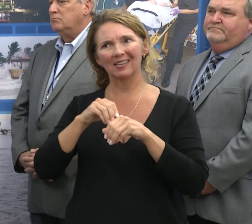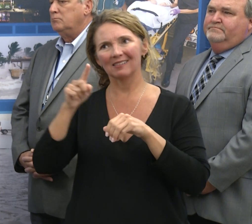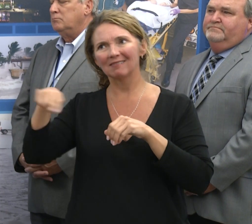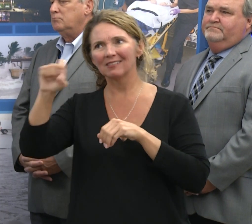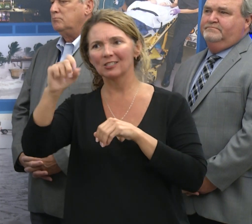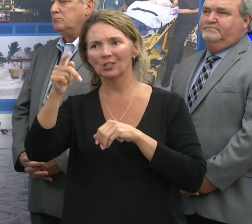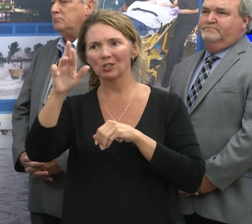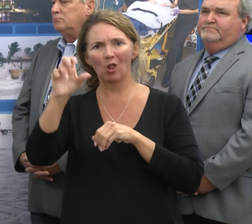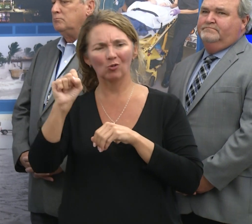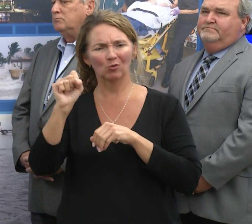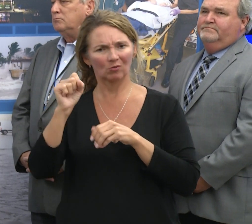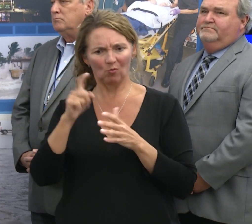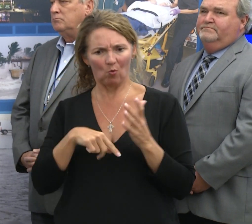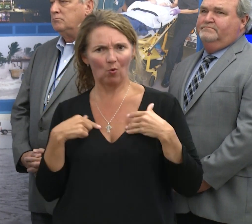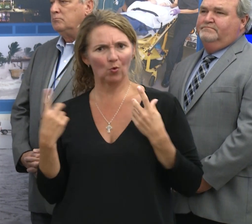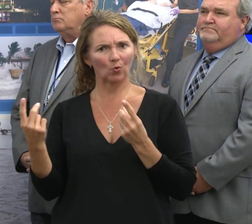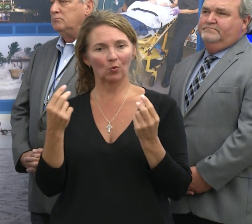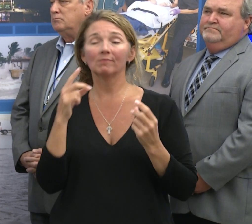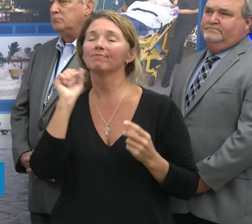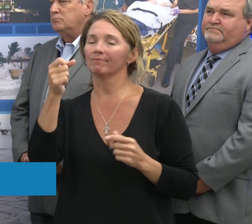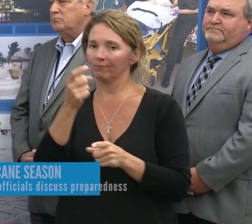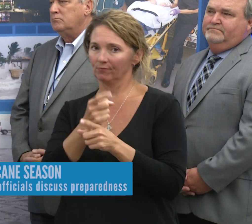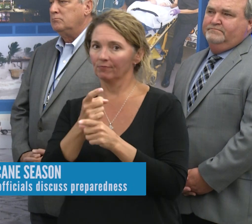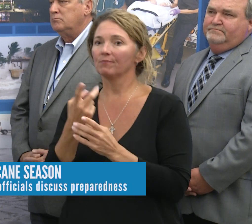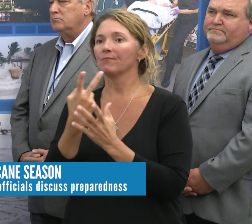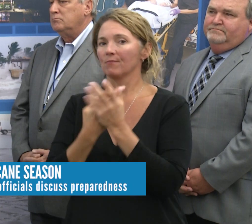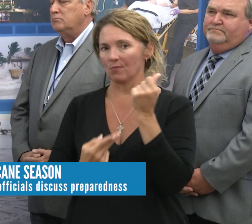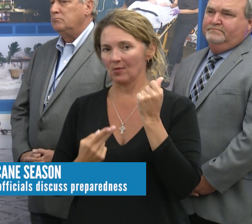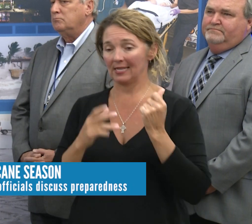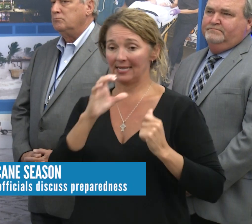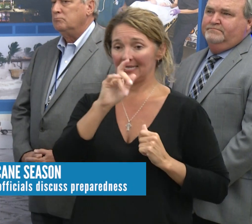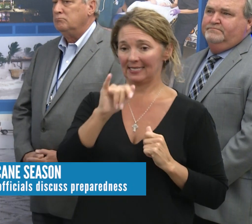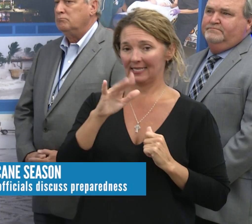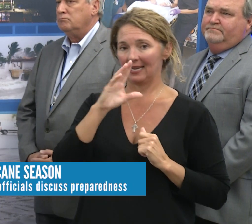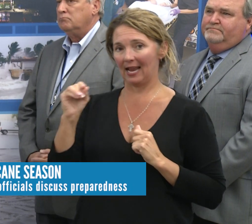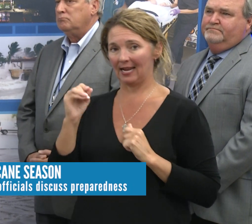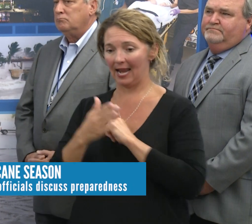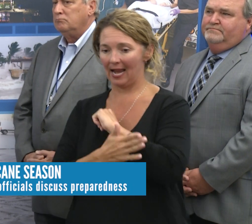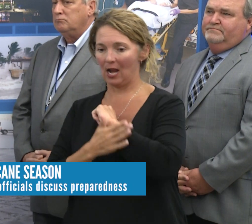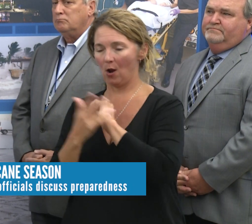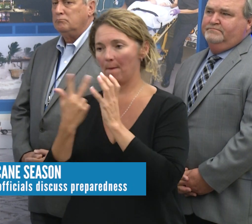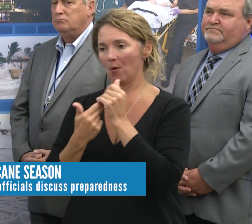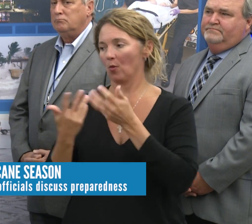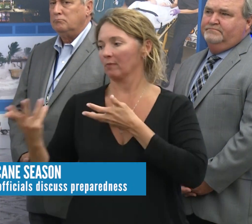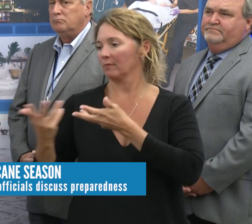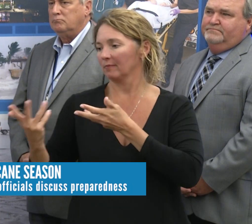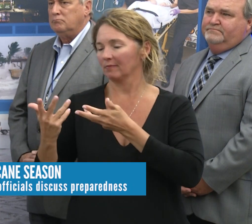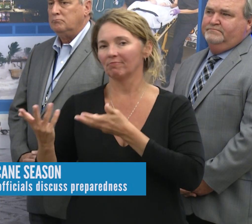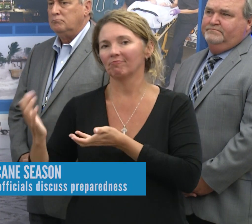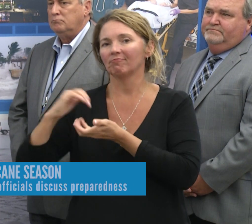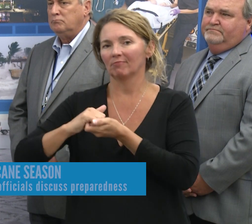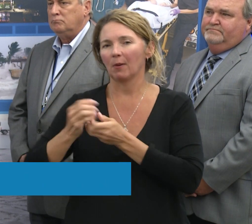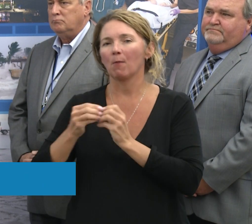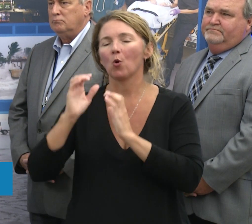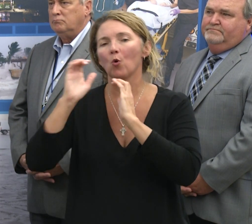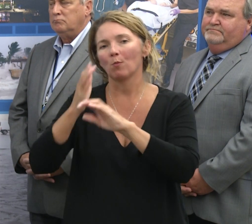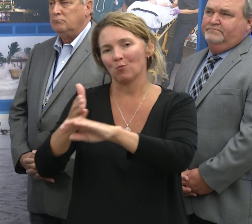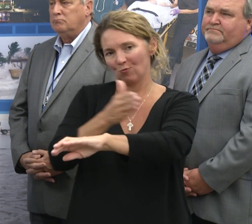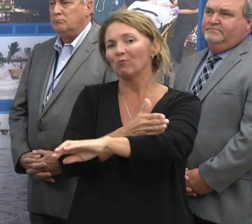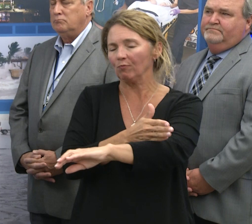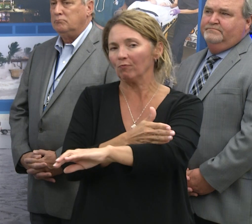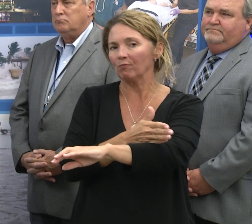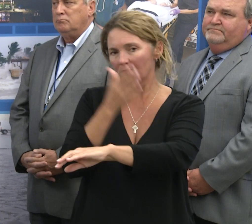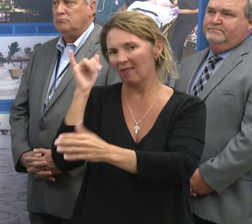And that was a legitimate concern on the part of both of ours. And I think the communication between the county and the city has gotten much better as a result of that.